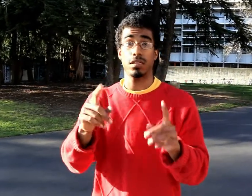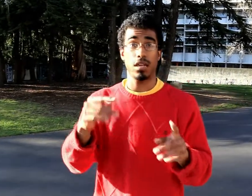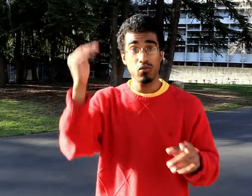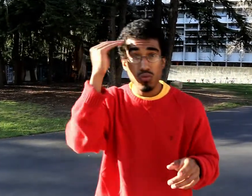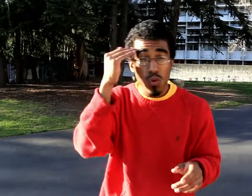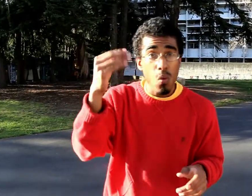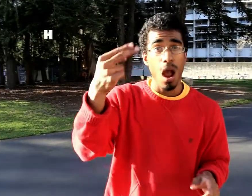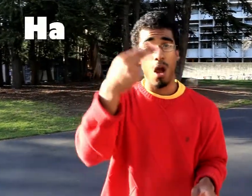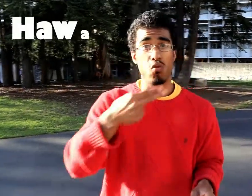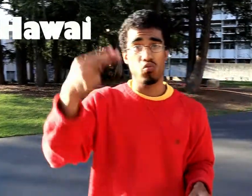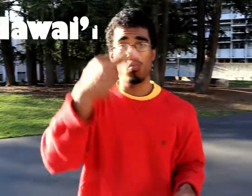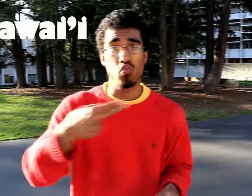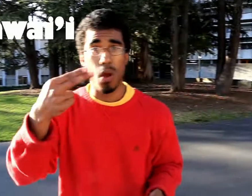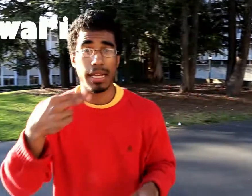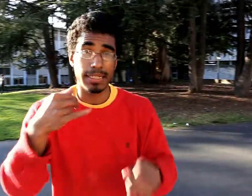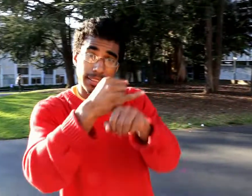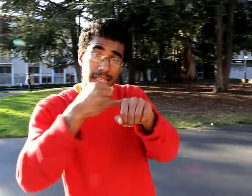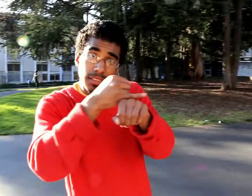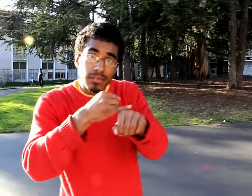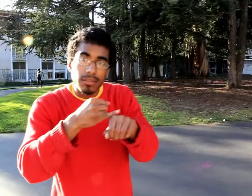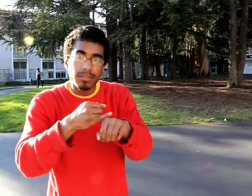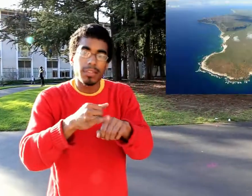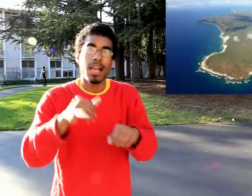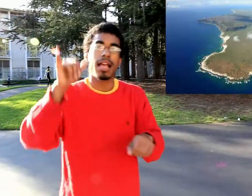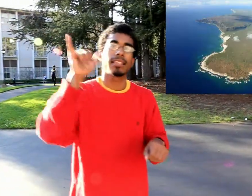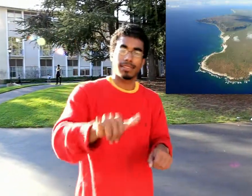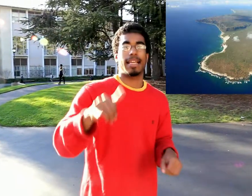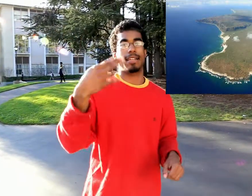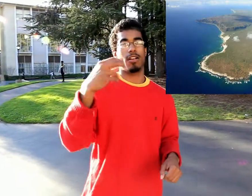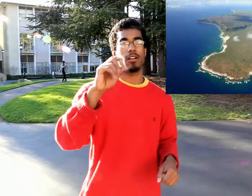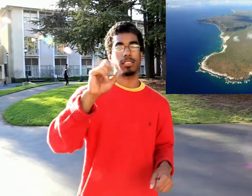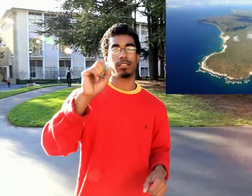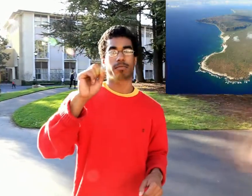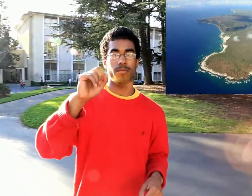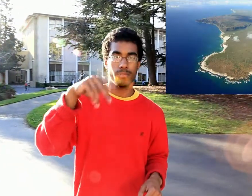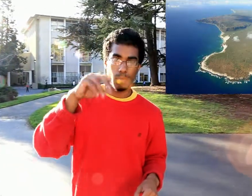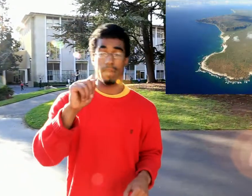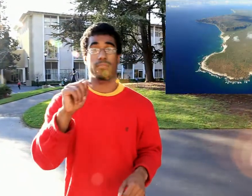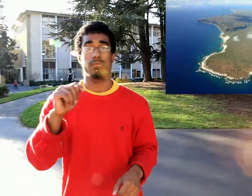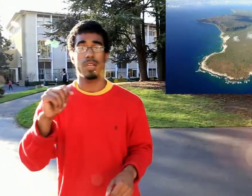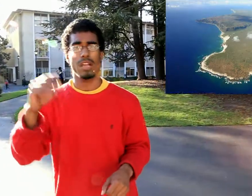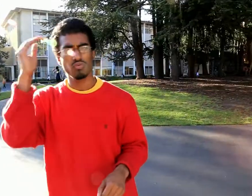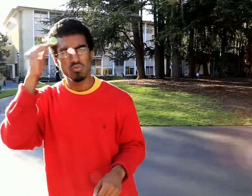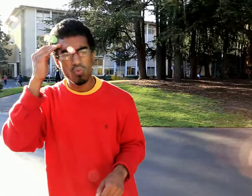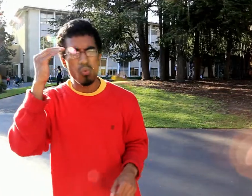do you know Hawaii, the islands? They come from a hot spot. Do you know